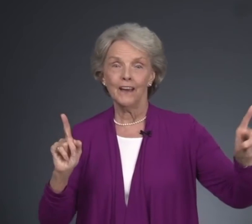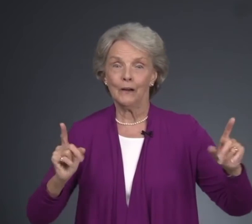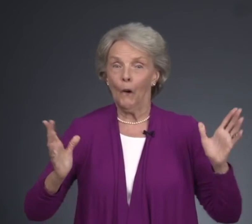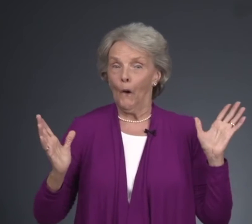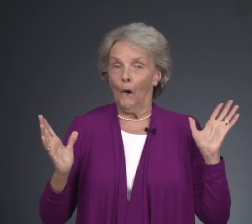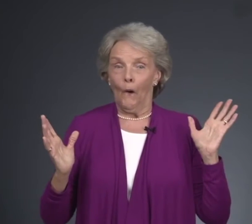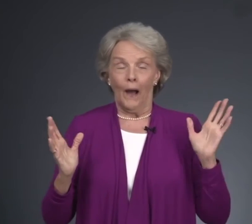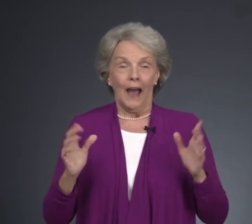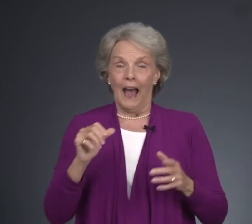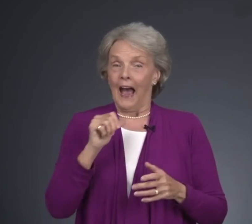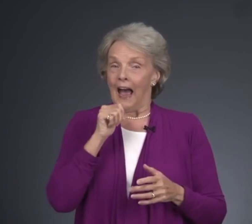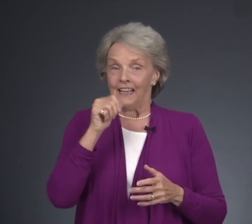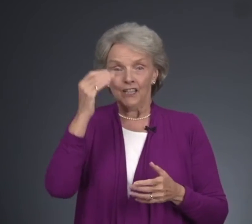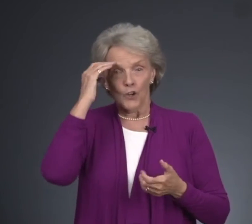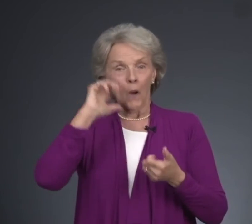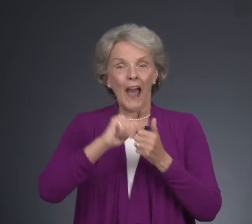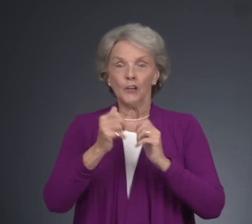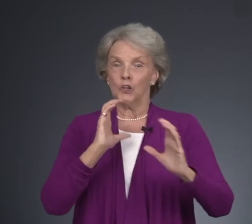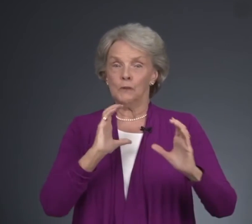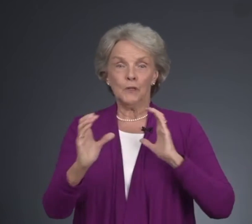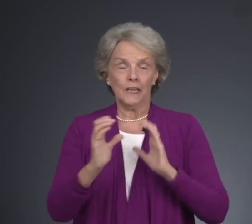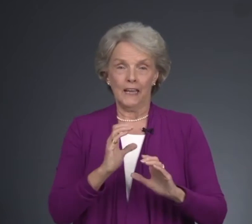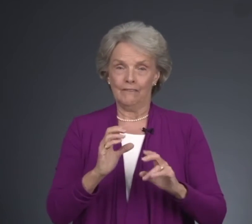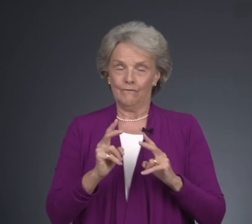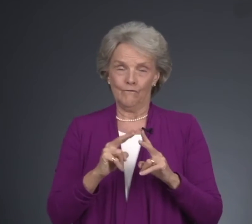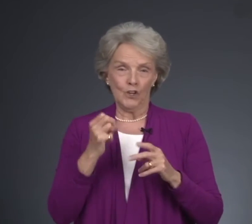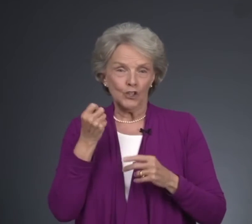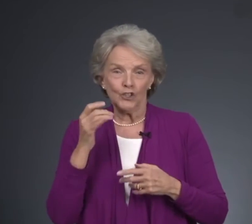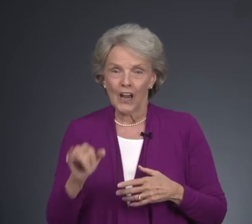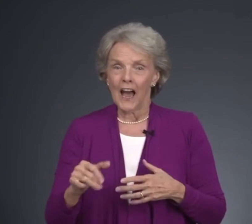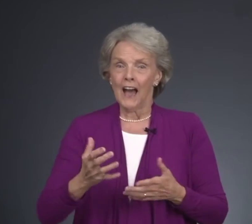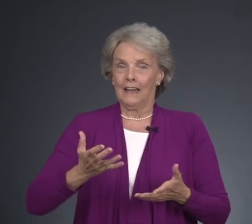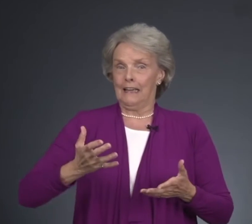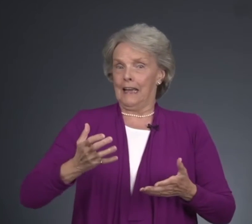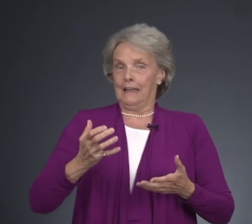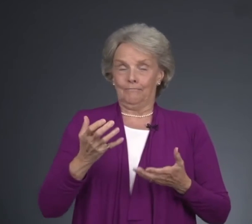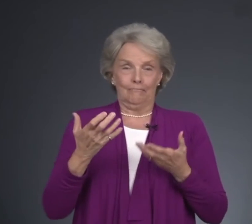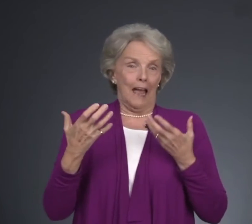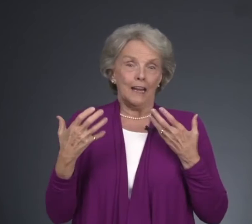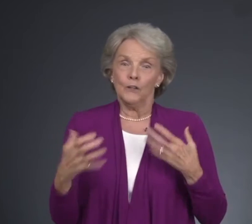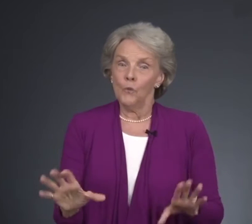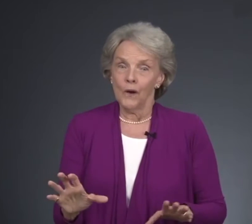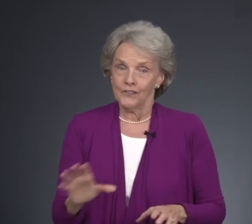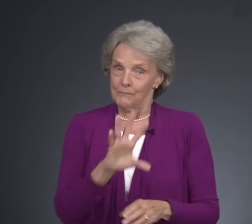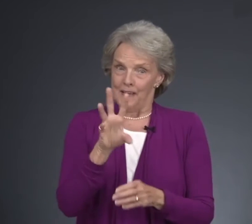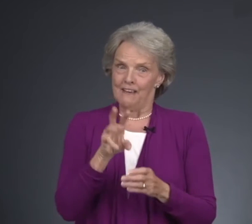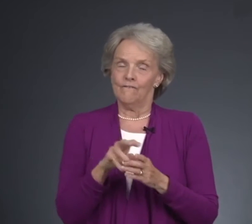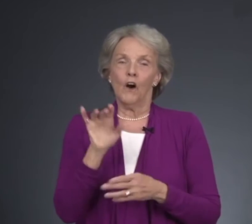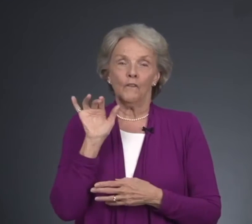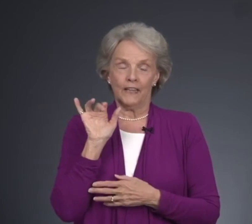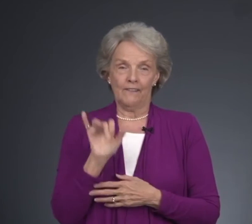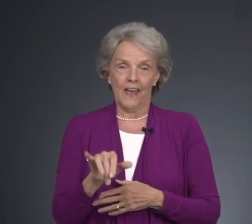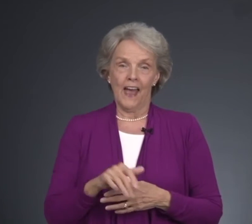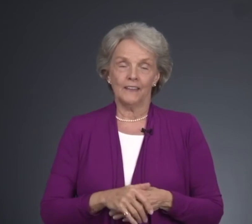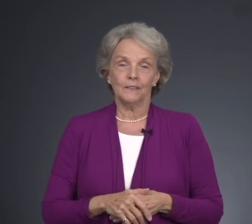there. I didn't know how to communicate. Very shy. I didn't want to be involved in that.